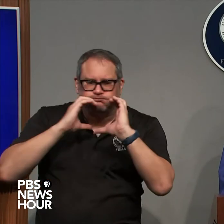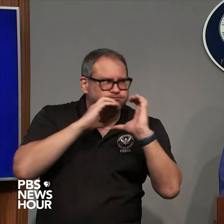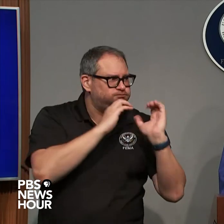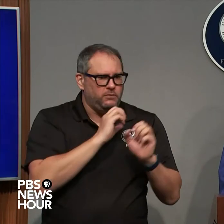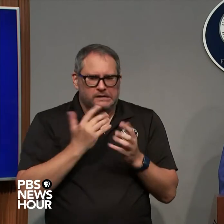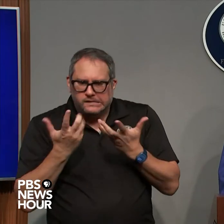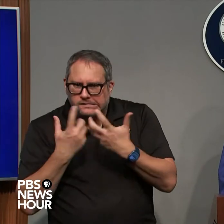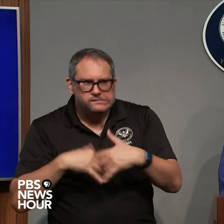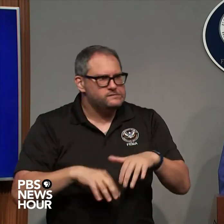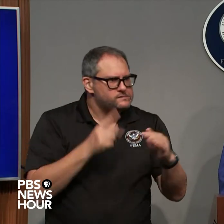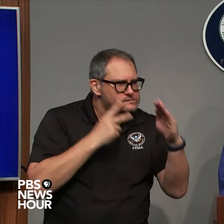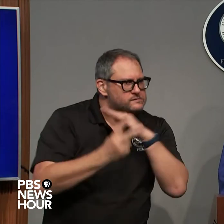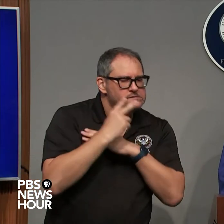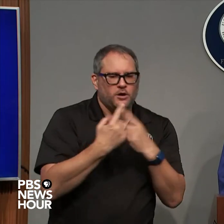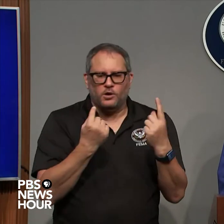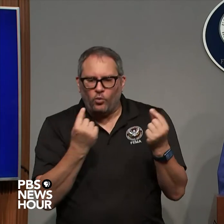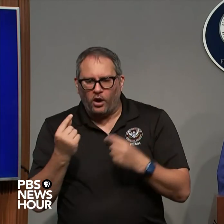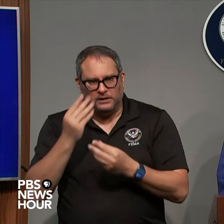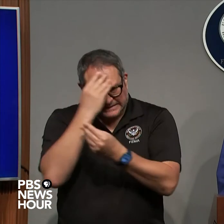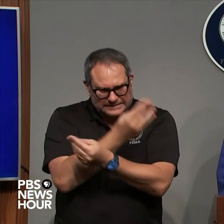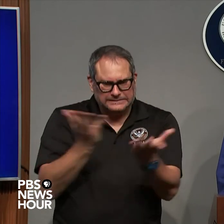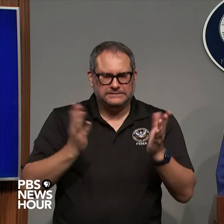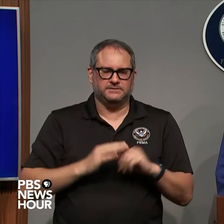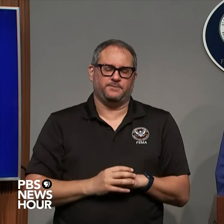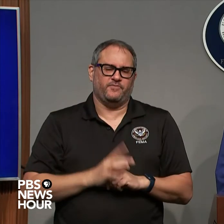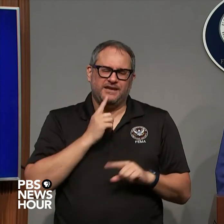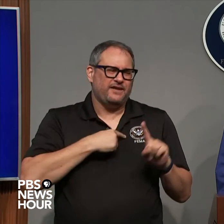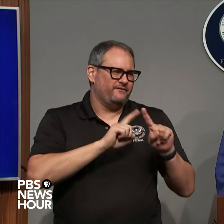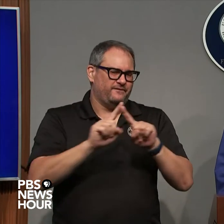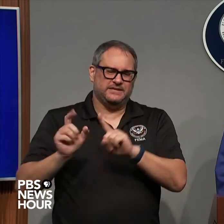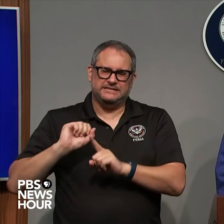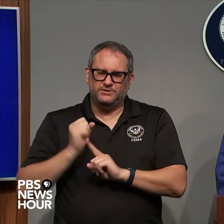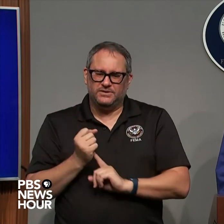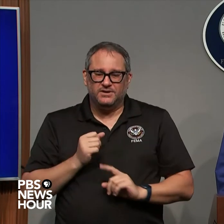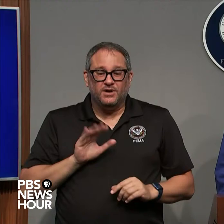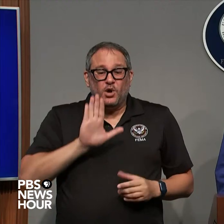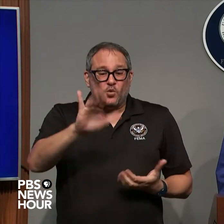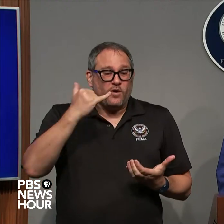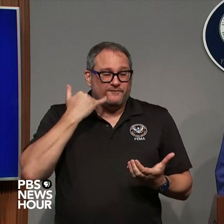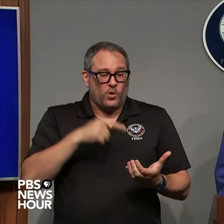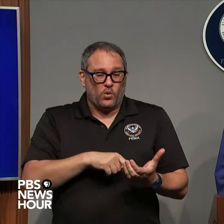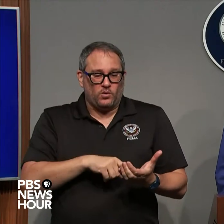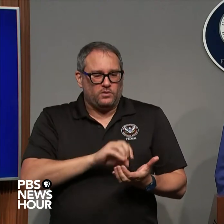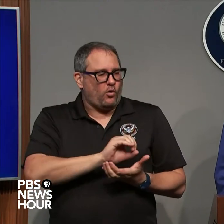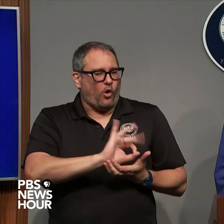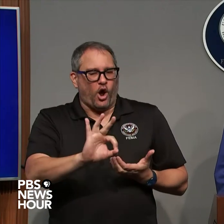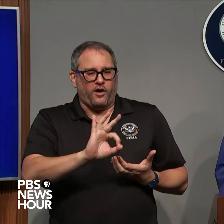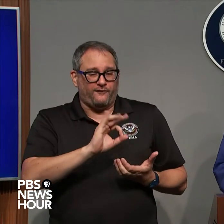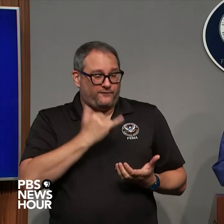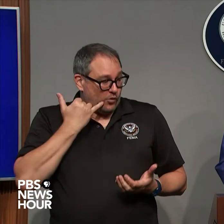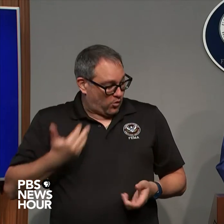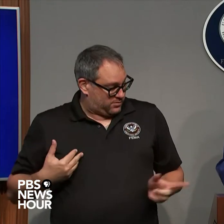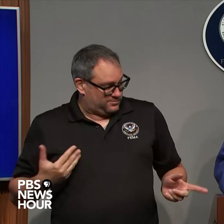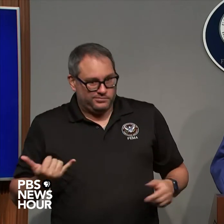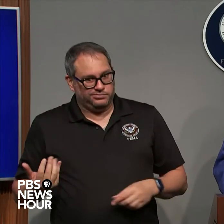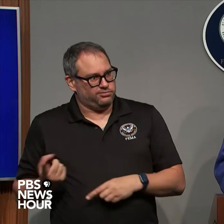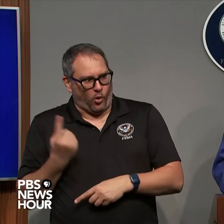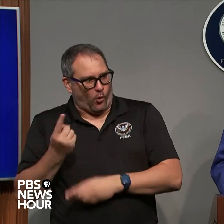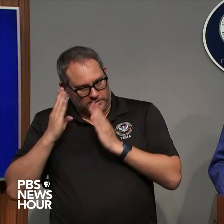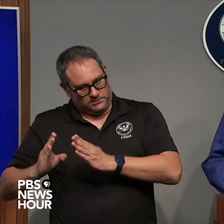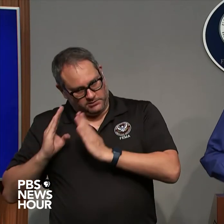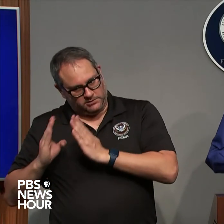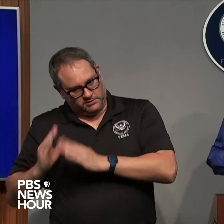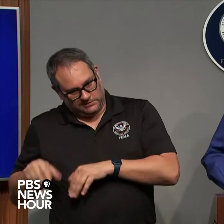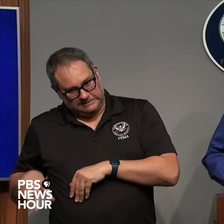in those situations I've been in those situations and you get you might as just leave the phone on speaker right you're constantly talking about these and but look at me in a news cover look at my